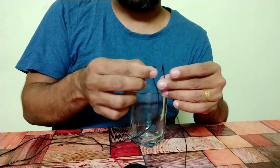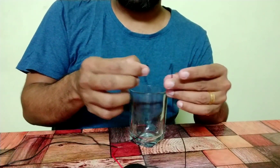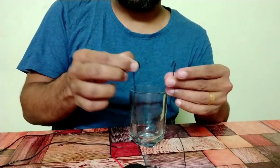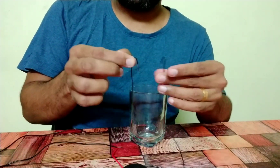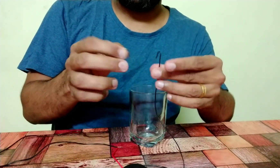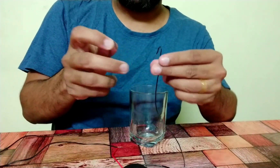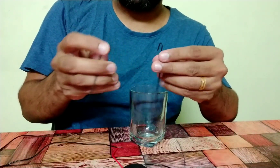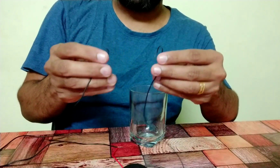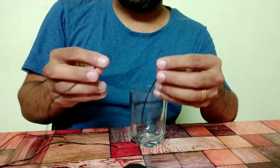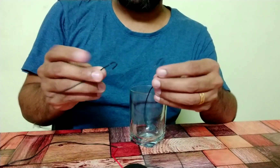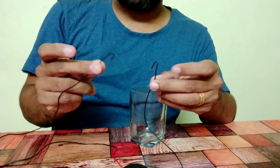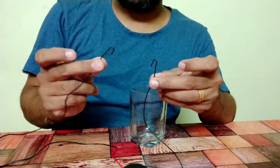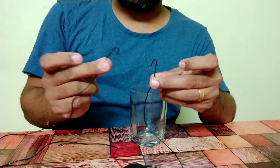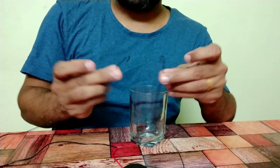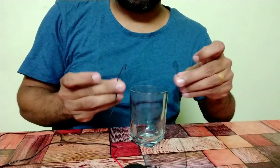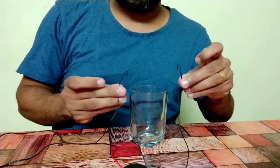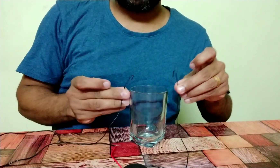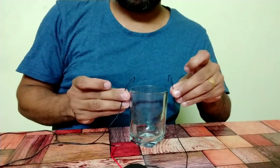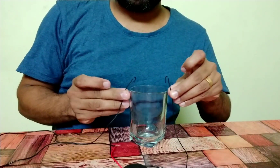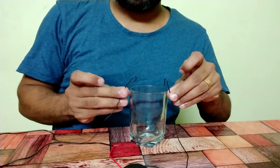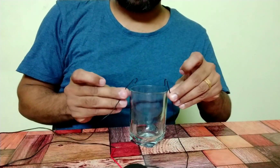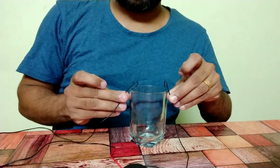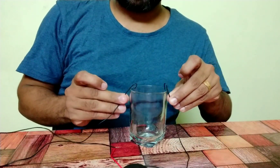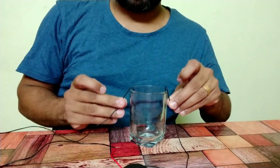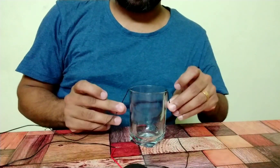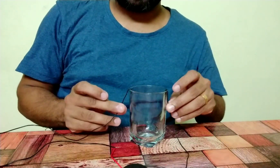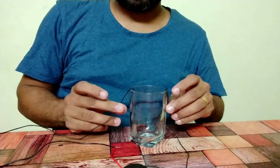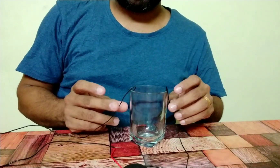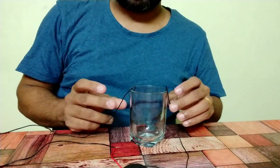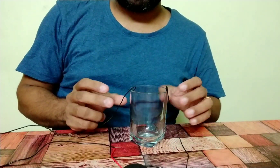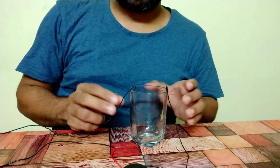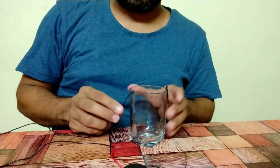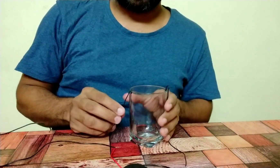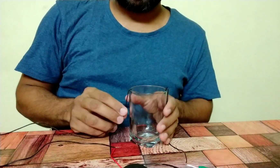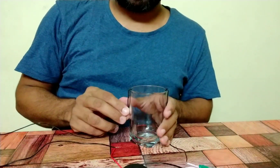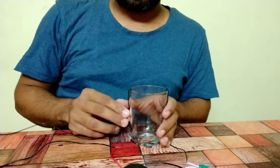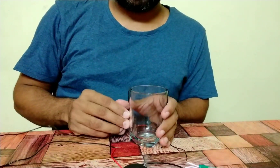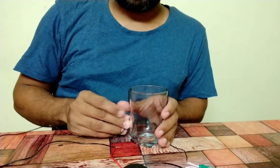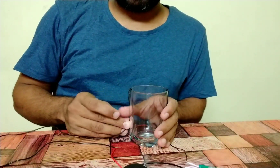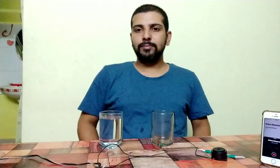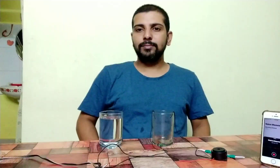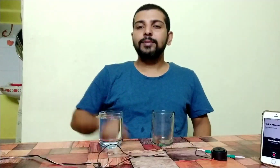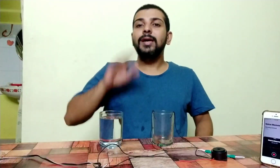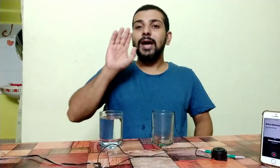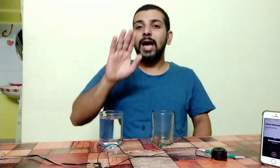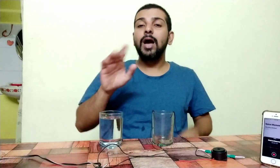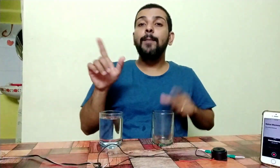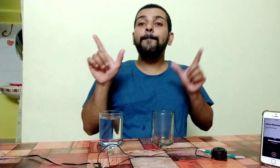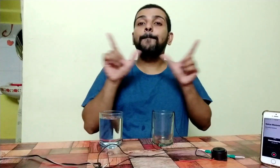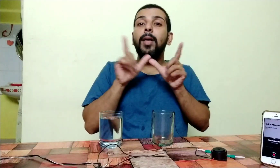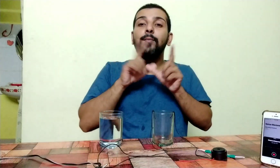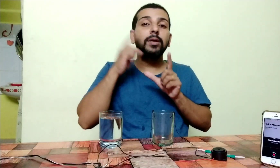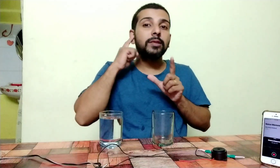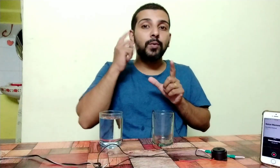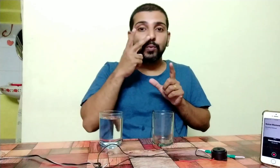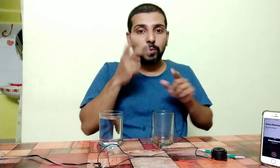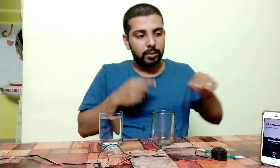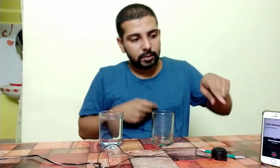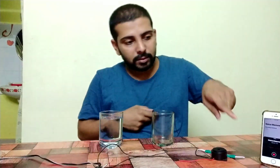Break down Break down Until you